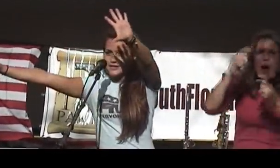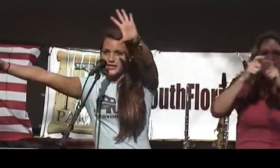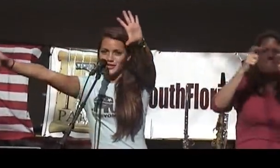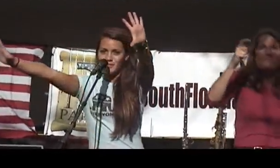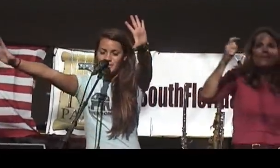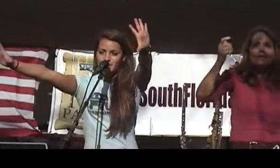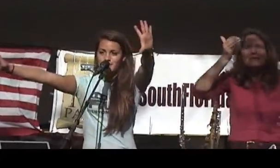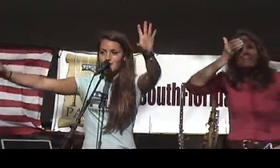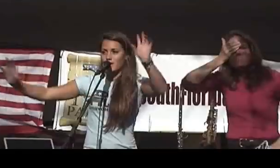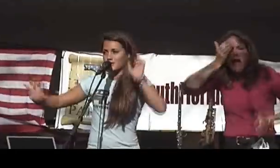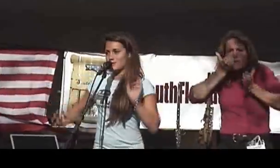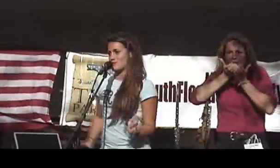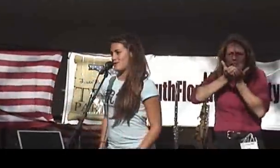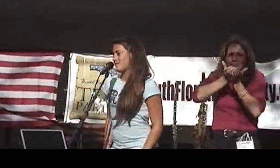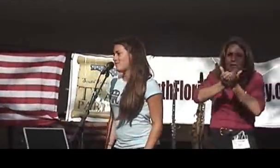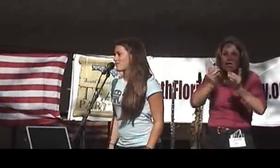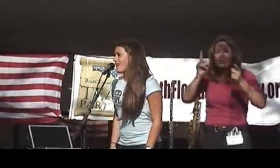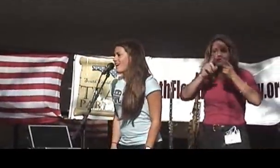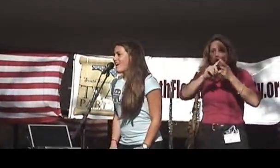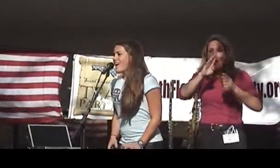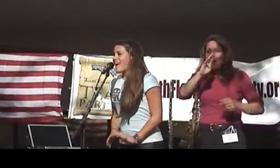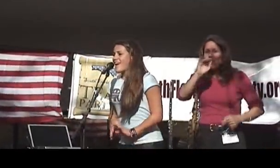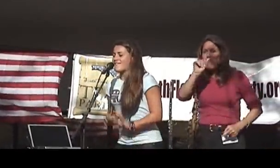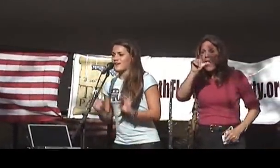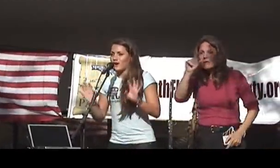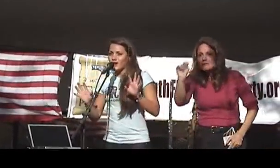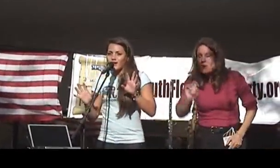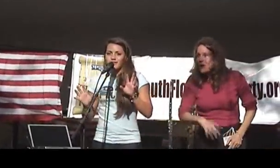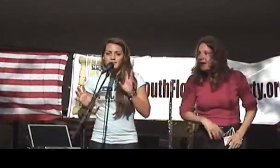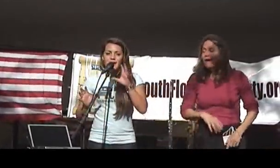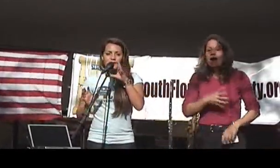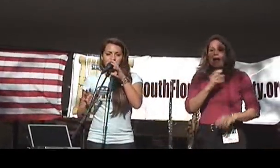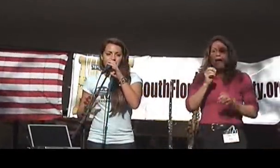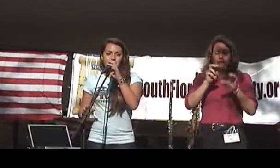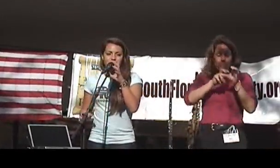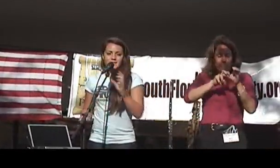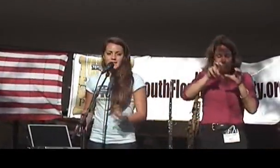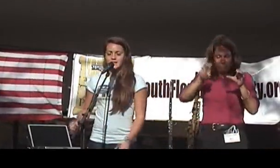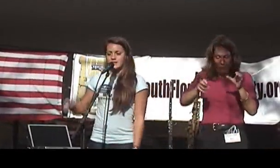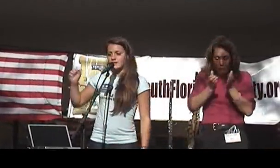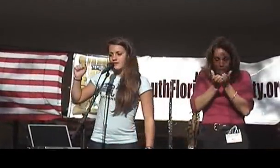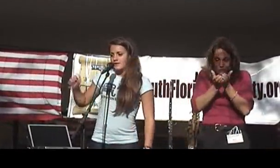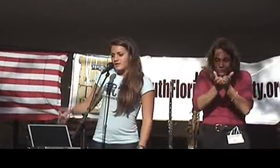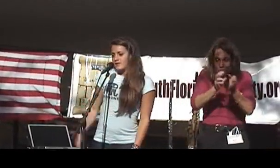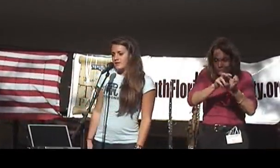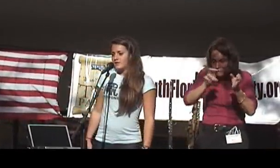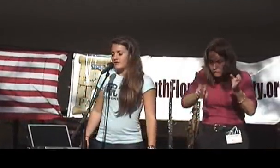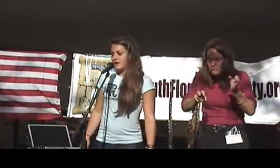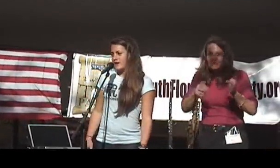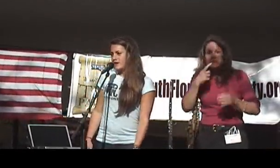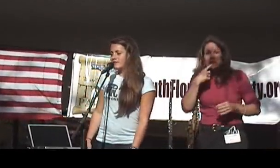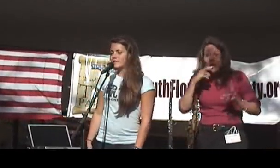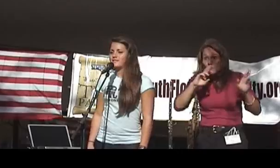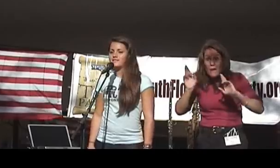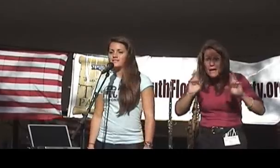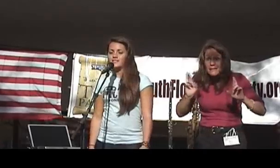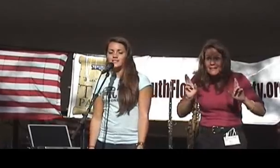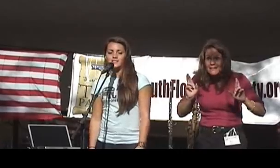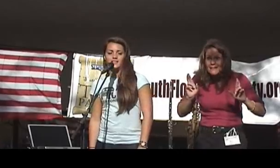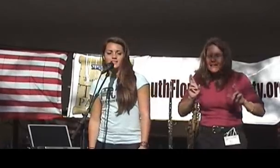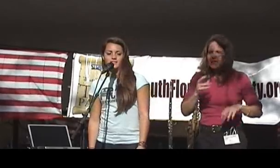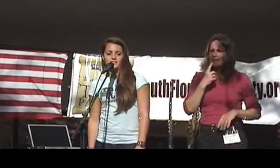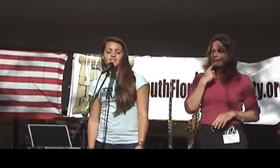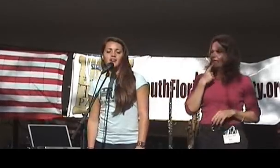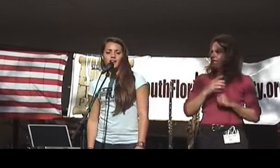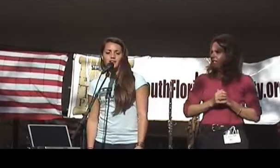pirate ship to Baltimore. And they got off the pirate ship, and they said, you ready? And